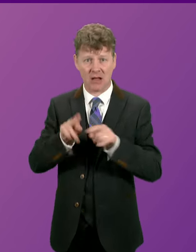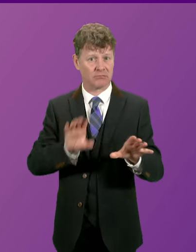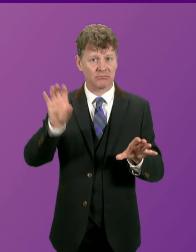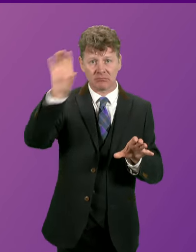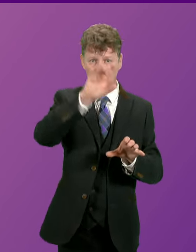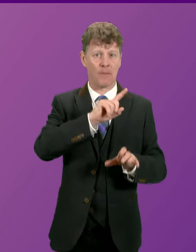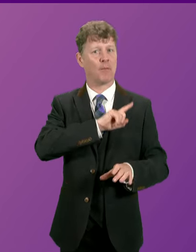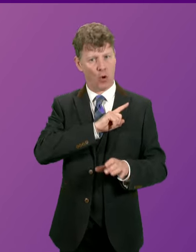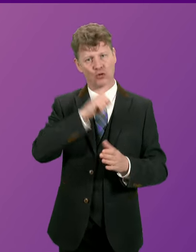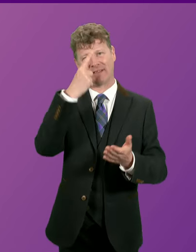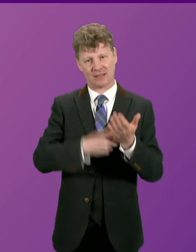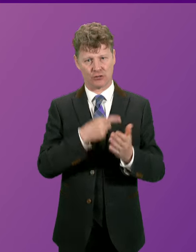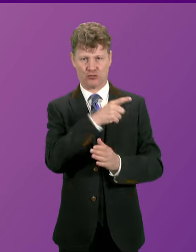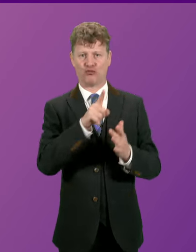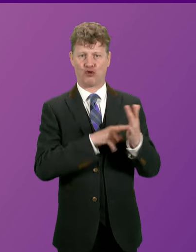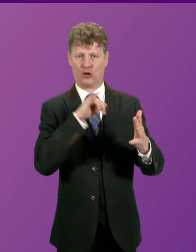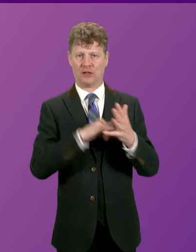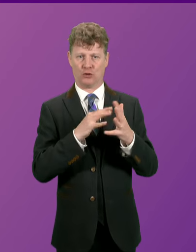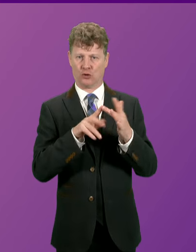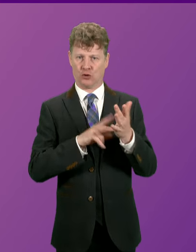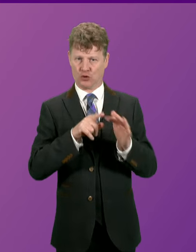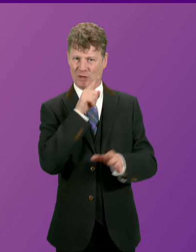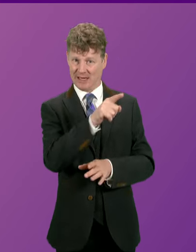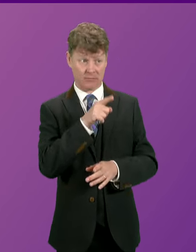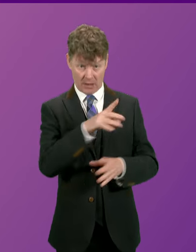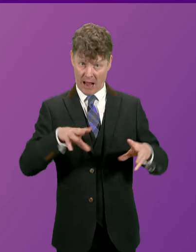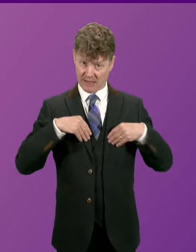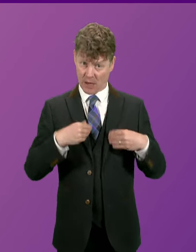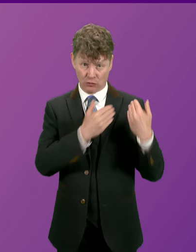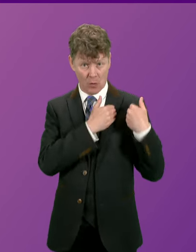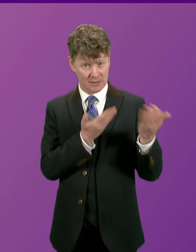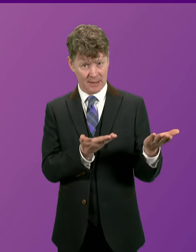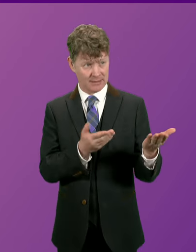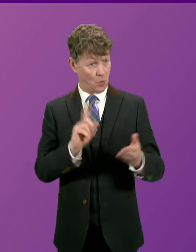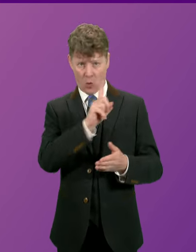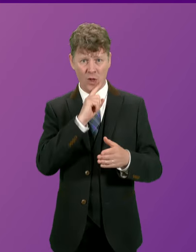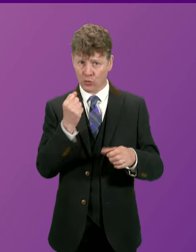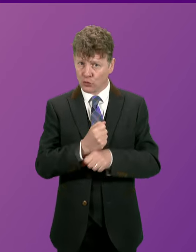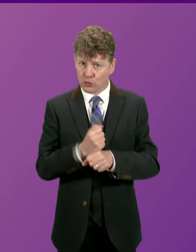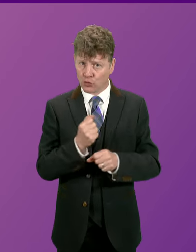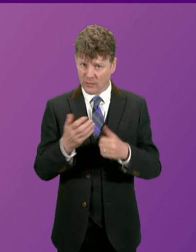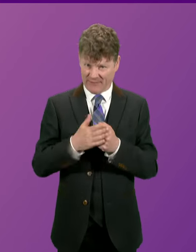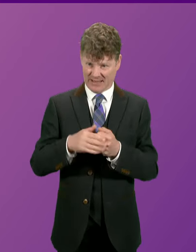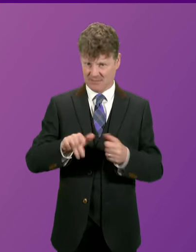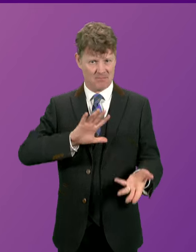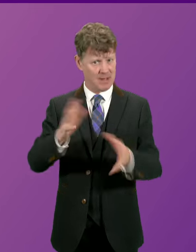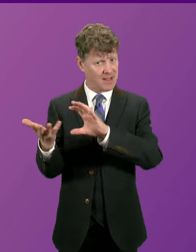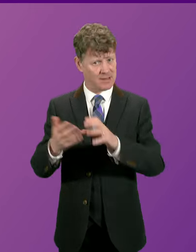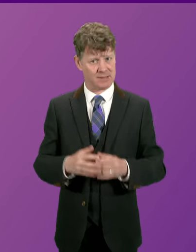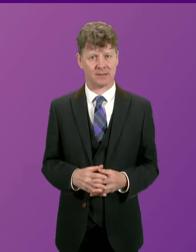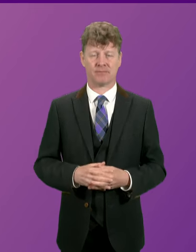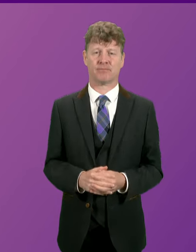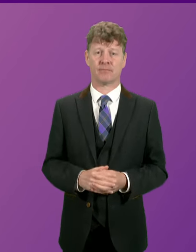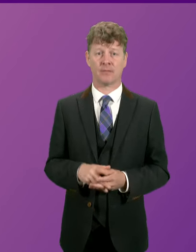decisions made by John Swinney. So does he accept responsibility? And what is he going to do to fix the mess he made? First